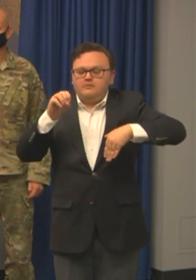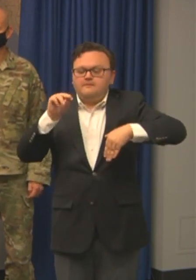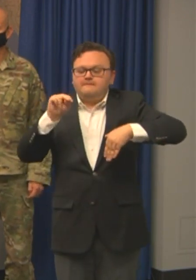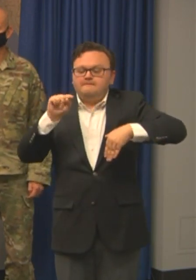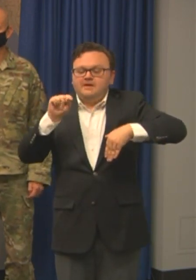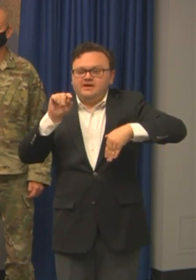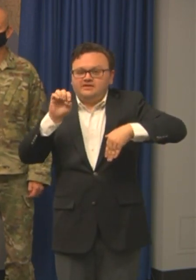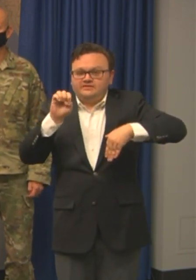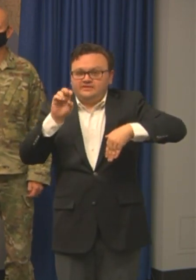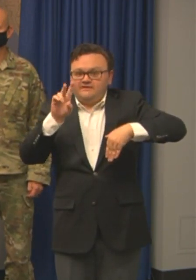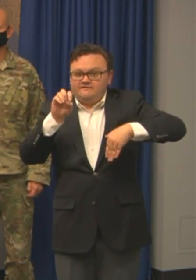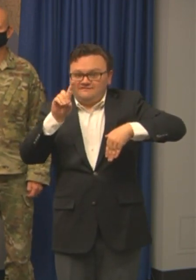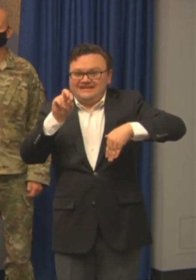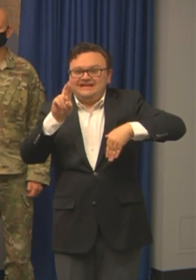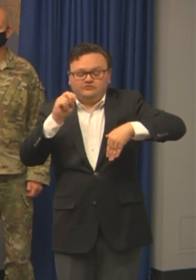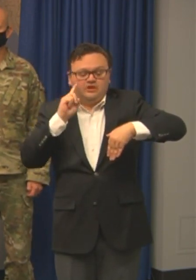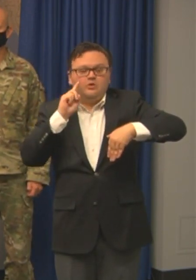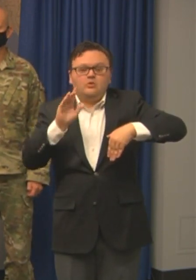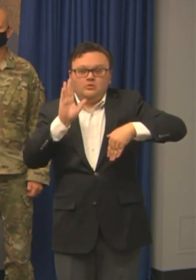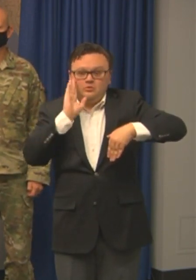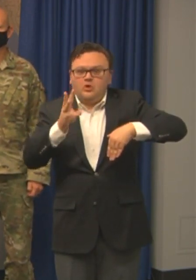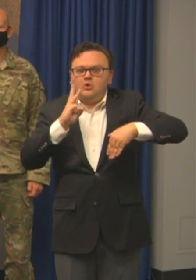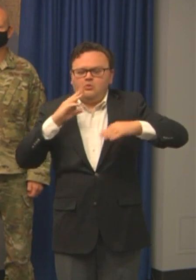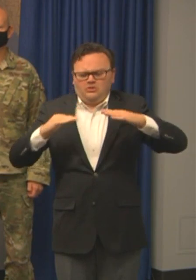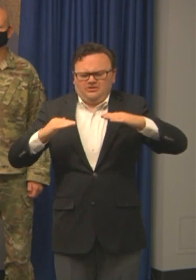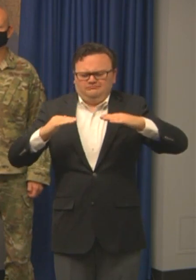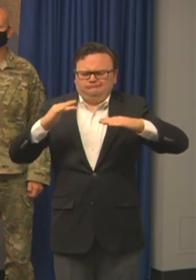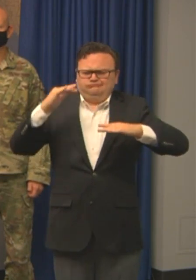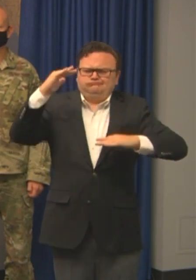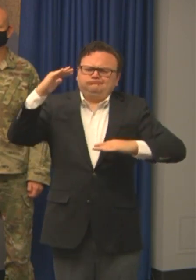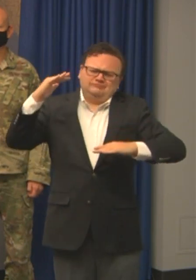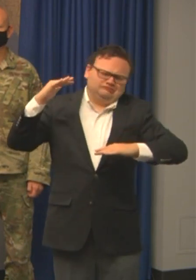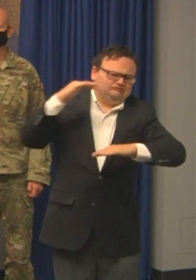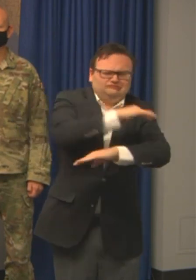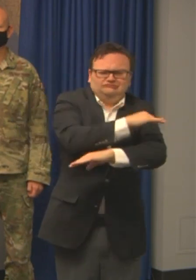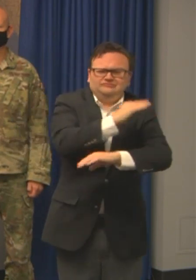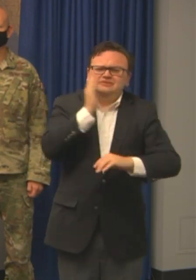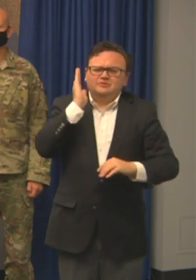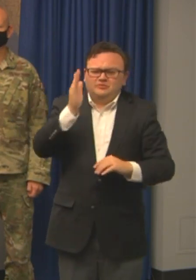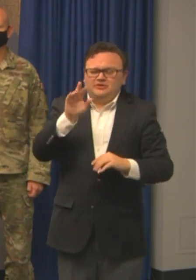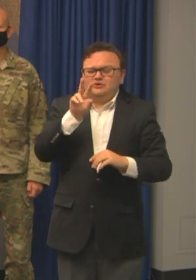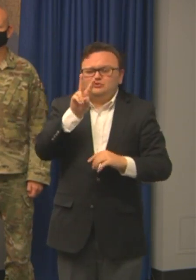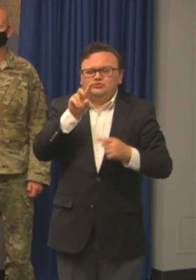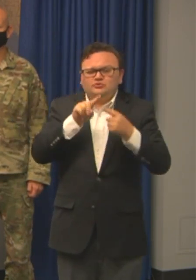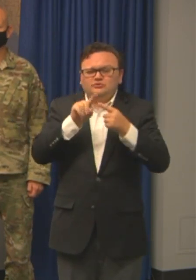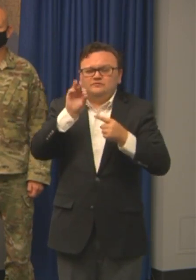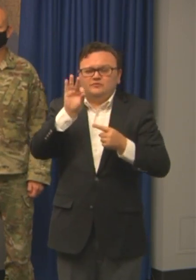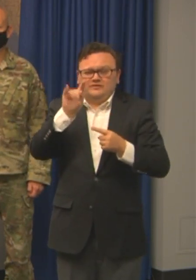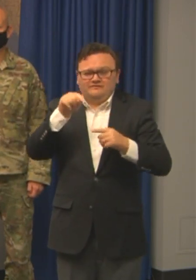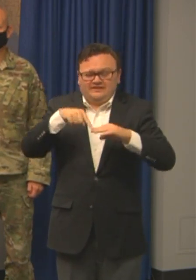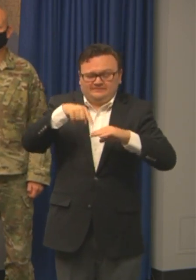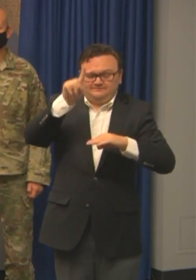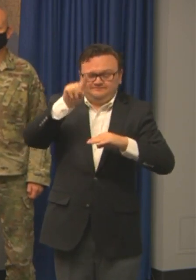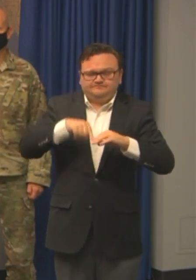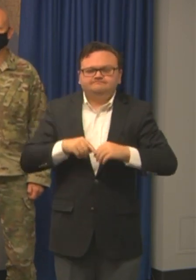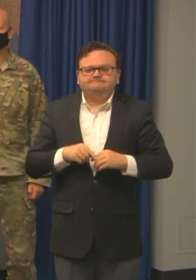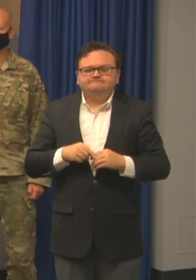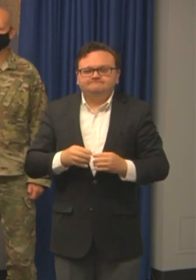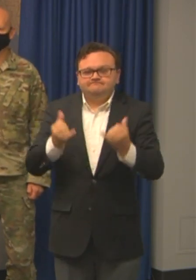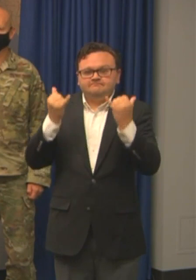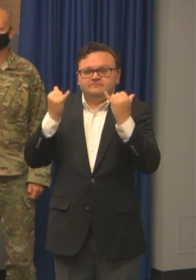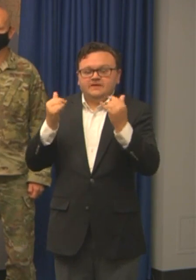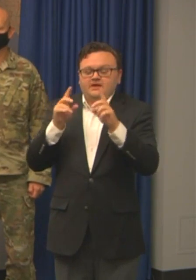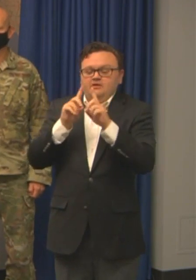I mentioned yesterday, the state of Florida is fully prepared for this. Some agency updates include the following. The Division of Emergency Management is sending